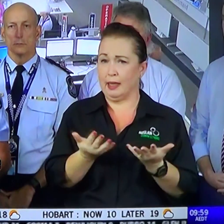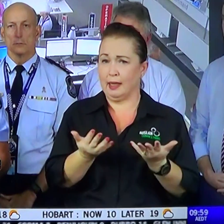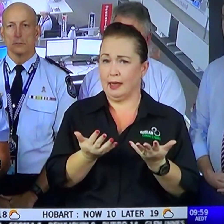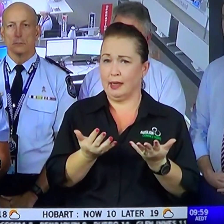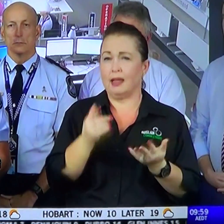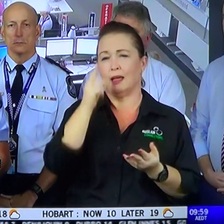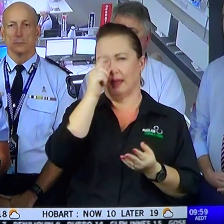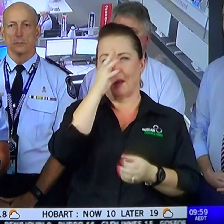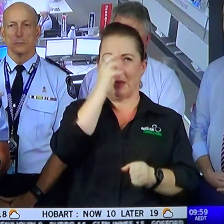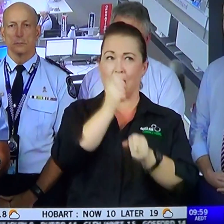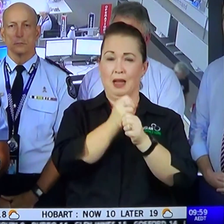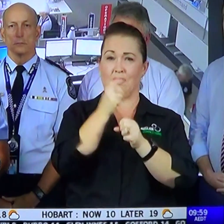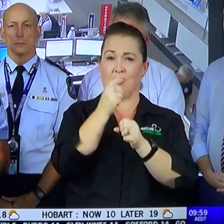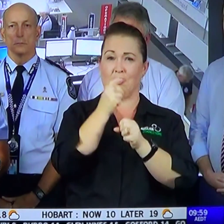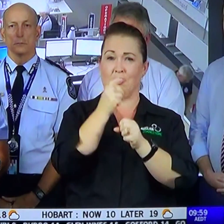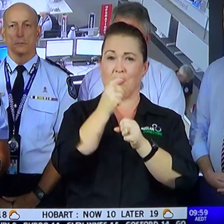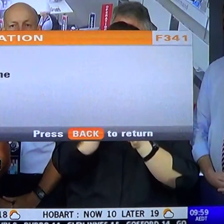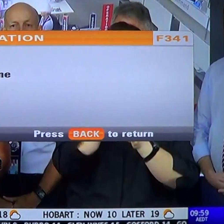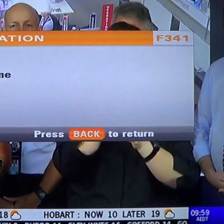imagine what the conditions are like up there.